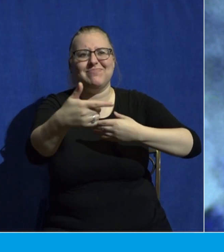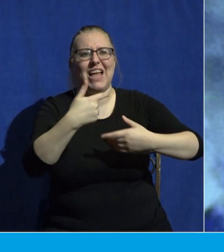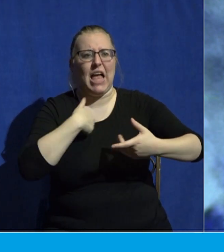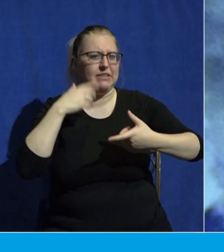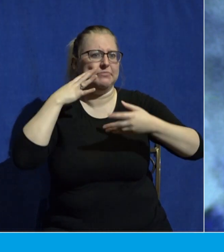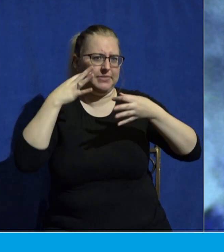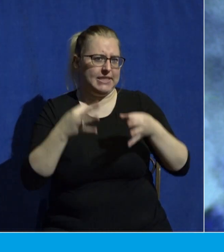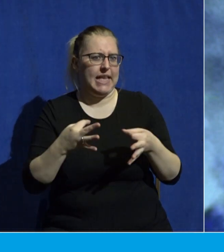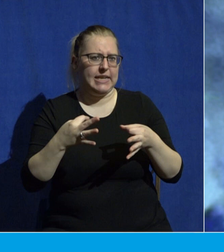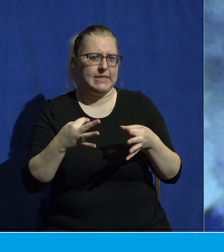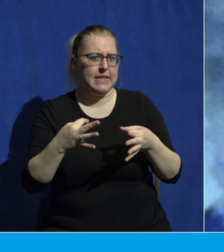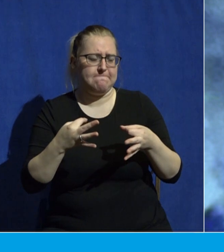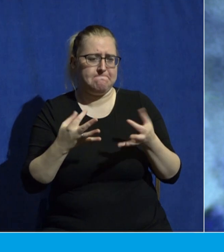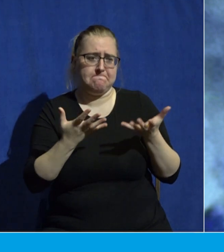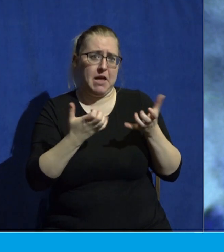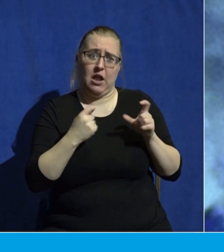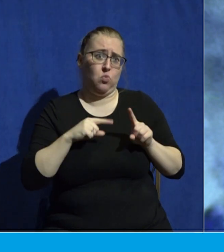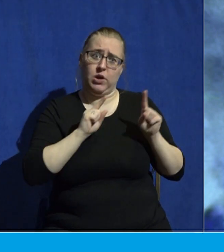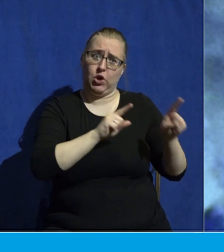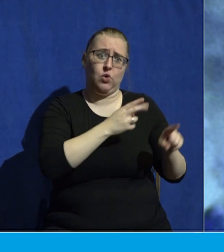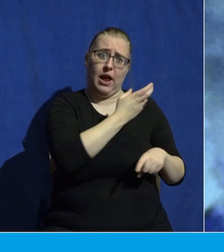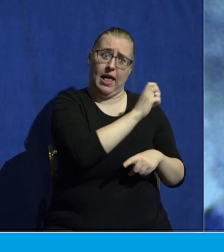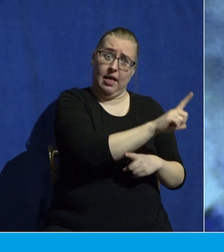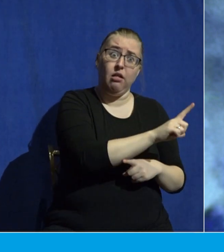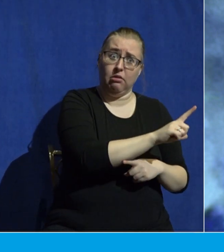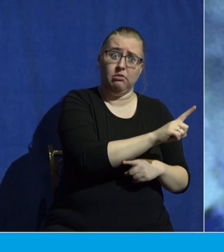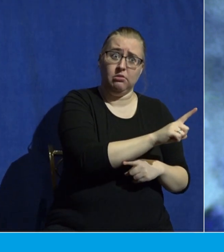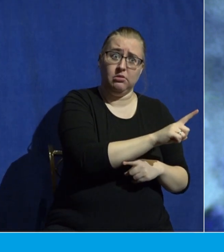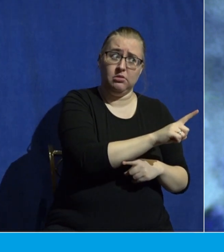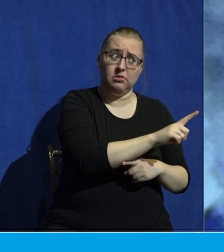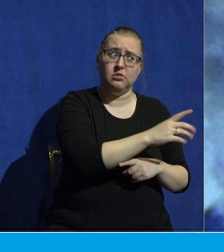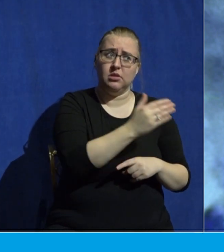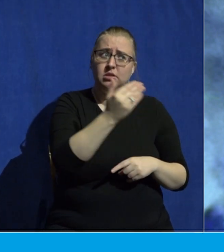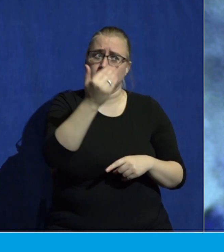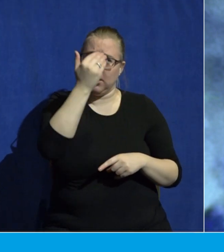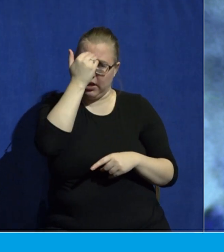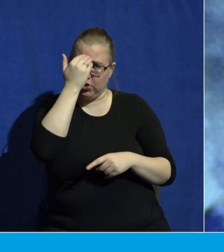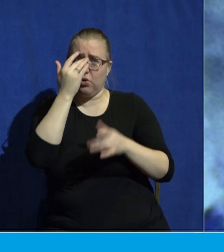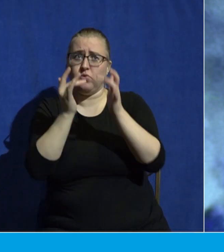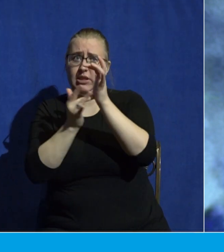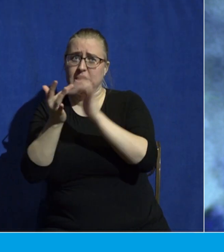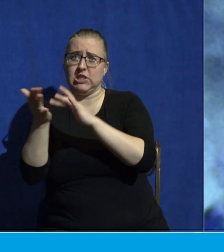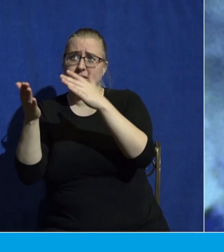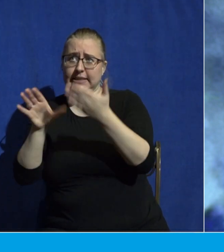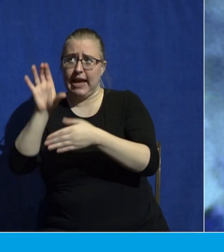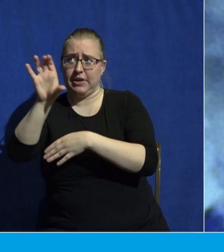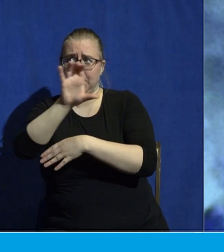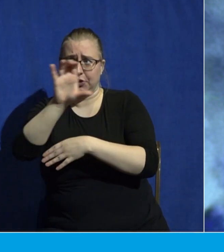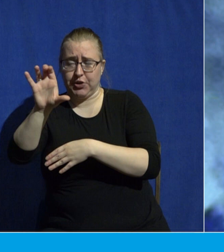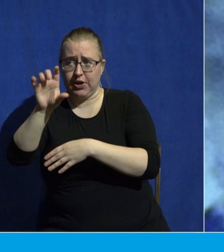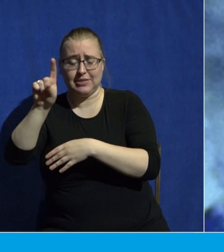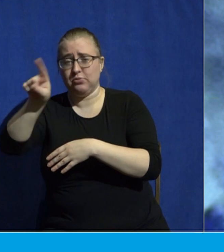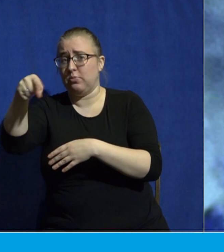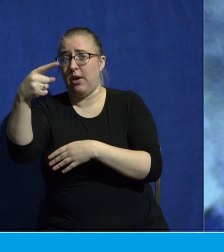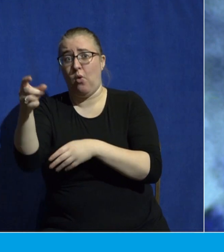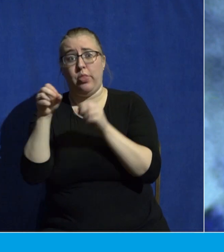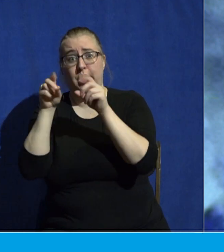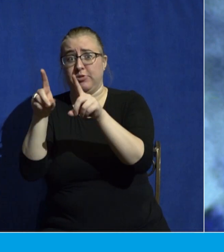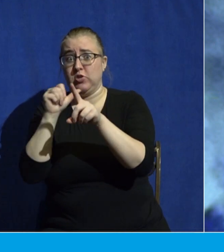that I didn't want to go to hell. That I knew that Jesus died on the cross for sins. And he was my only shot at not going to the place where I didn't want to